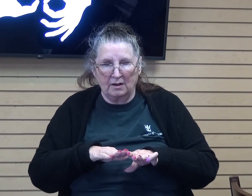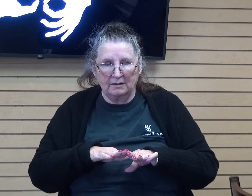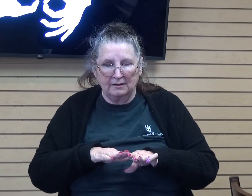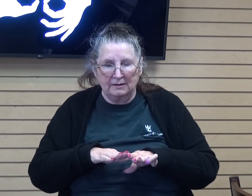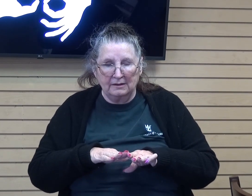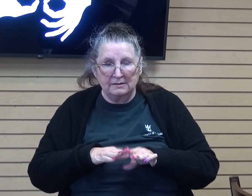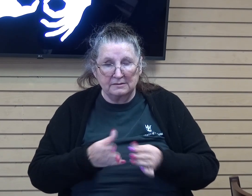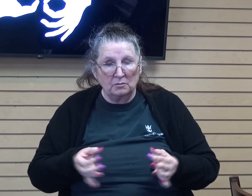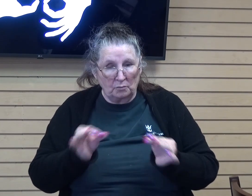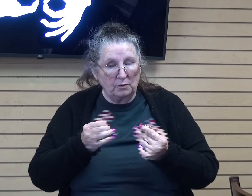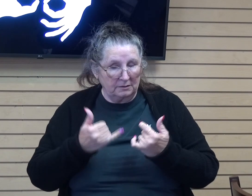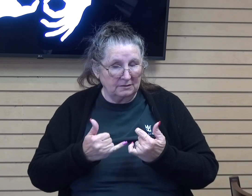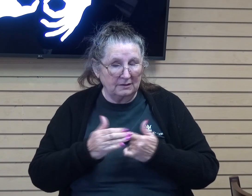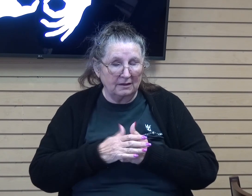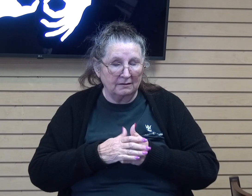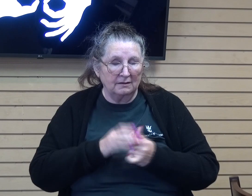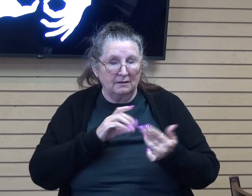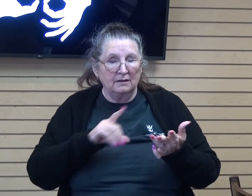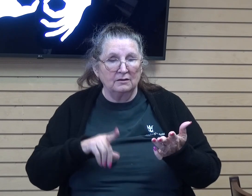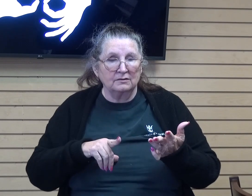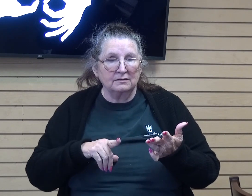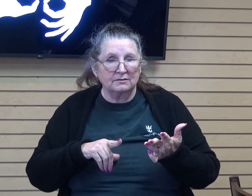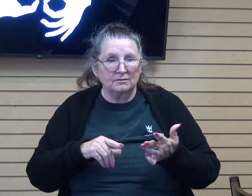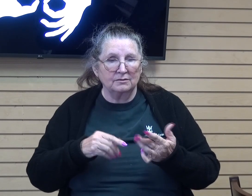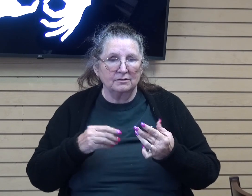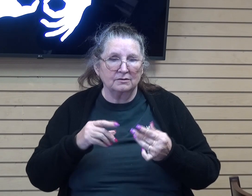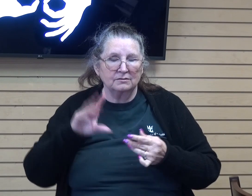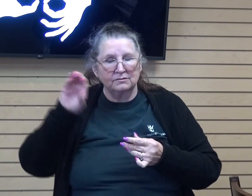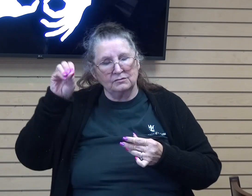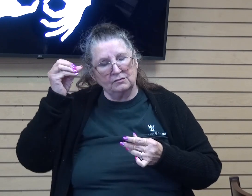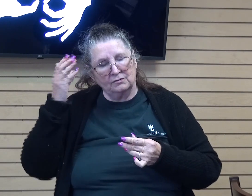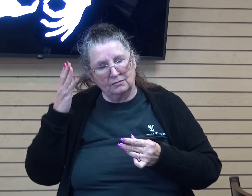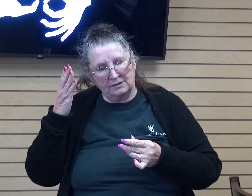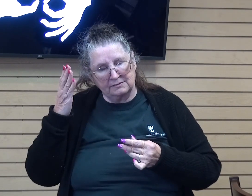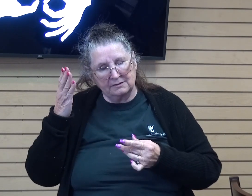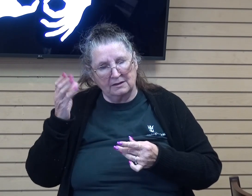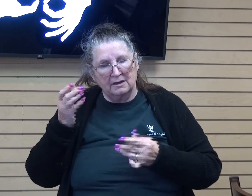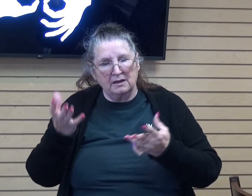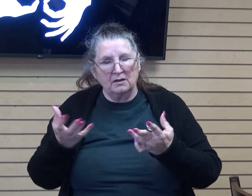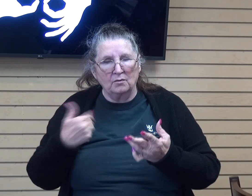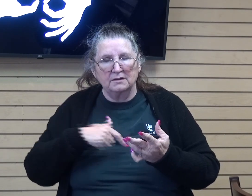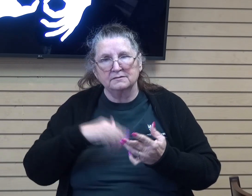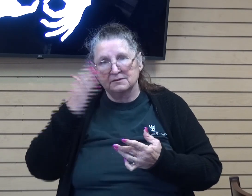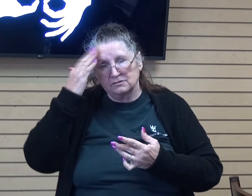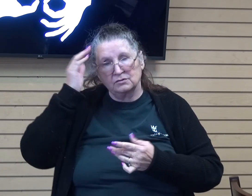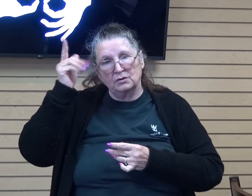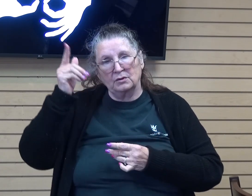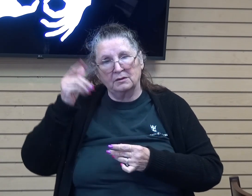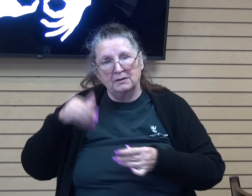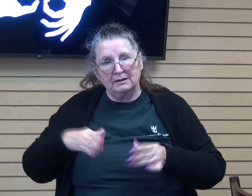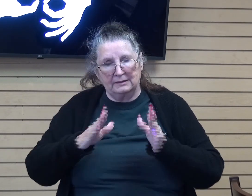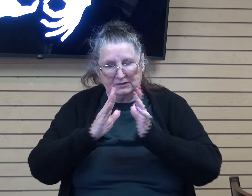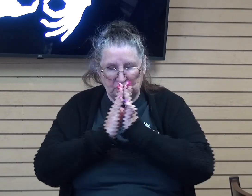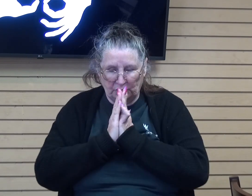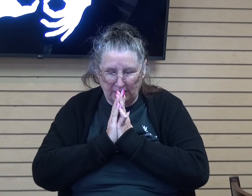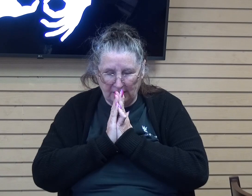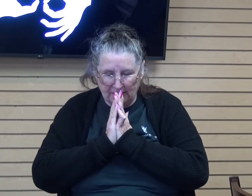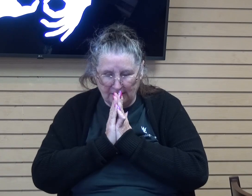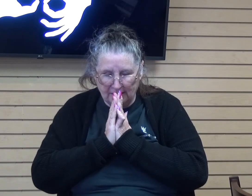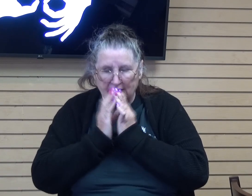today. And the Lord is so gracious and he wants all of us to come to know him. And let's pray. Dear Heavenly Father, we just thank